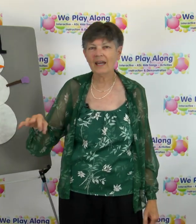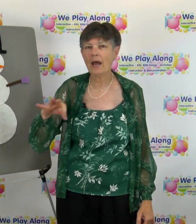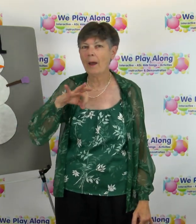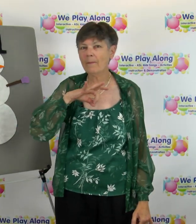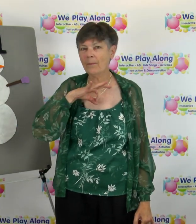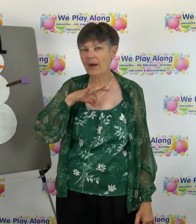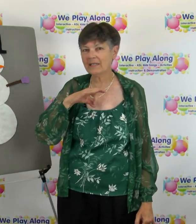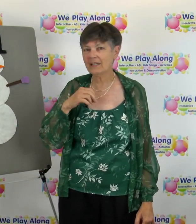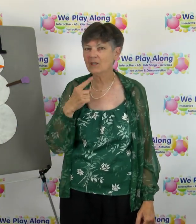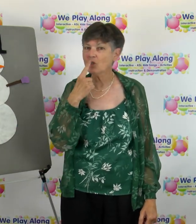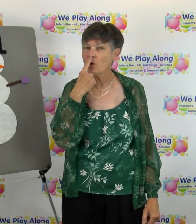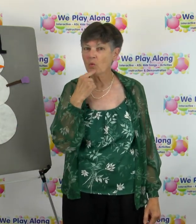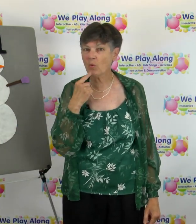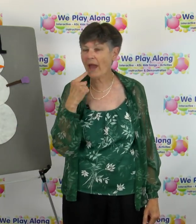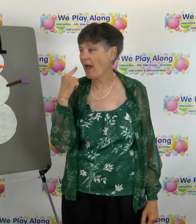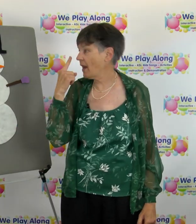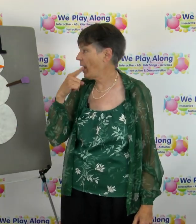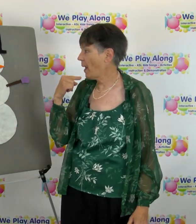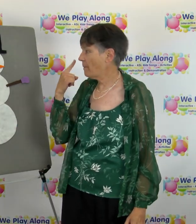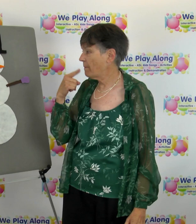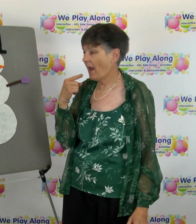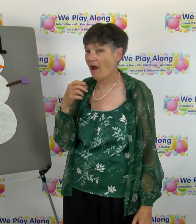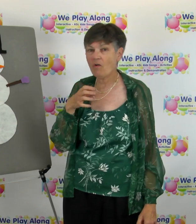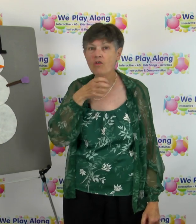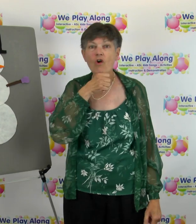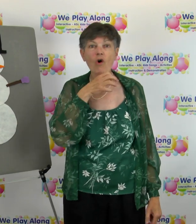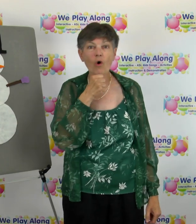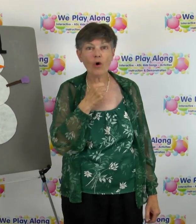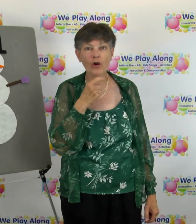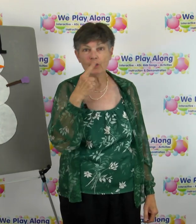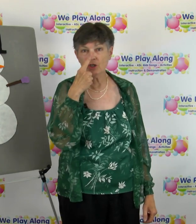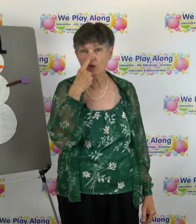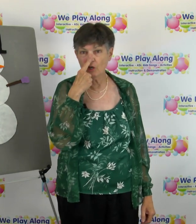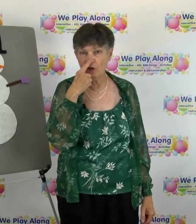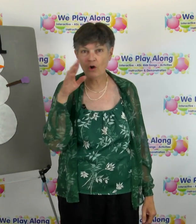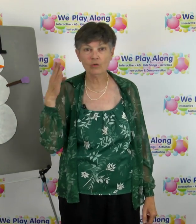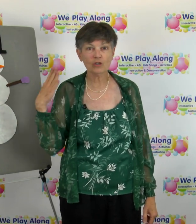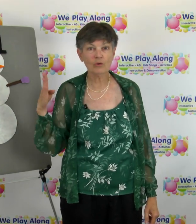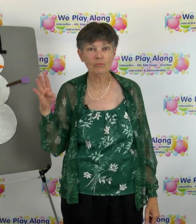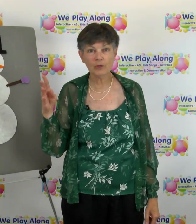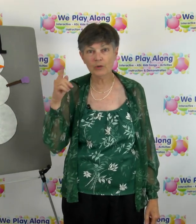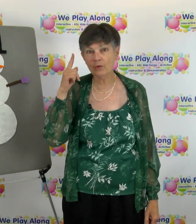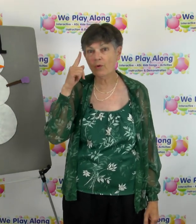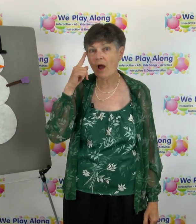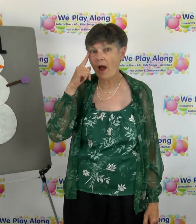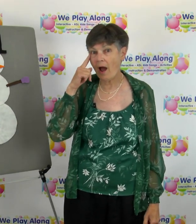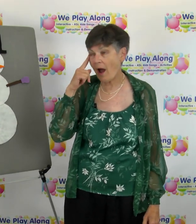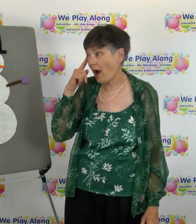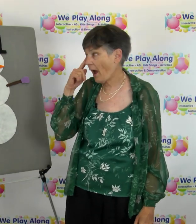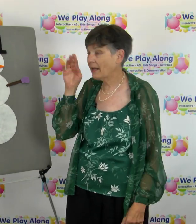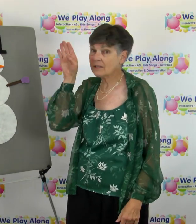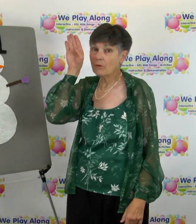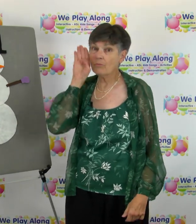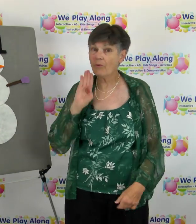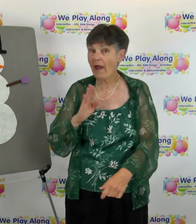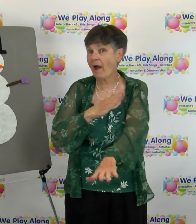buttons red red mouth orange nose blue eyes brown